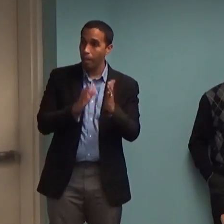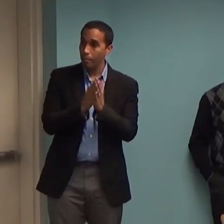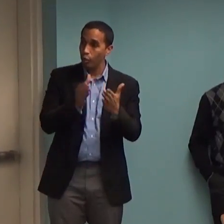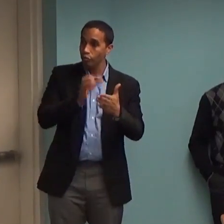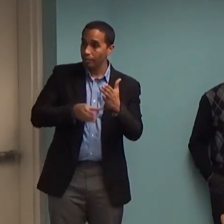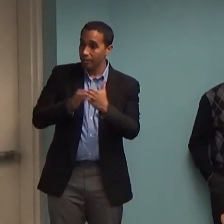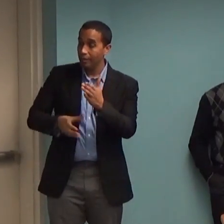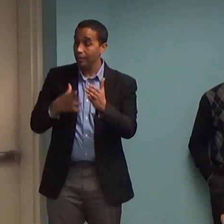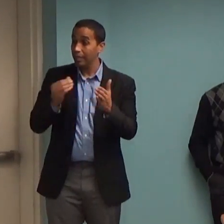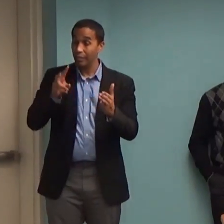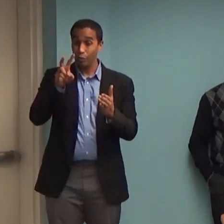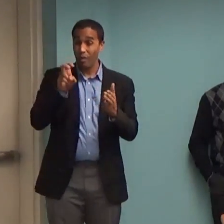presentations.